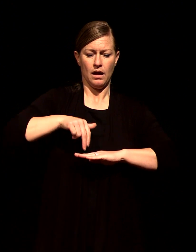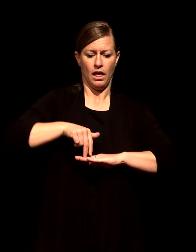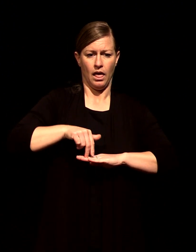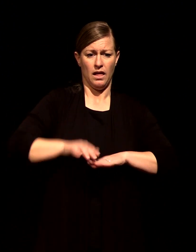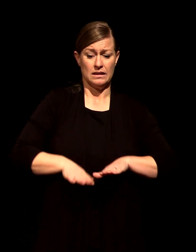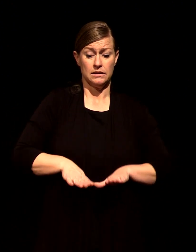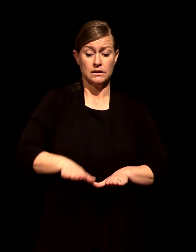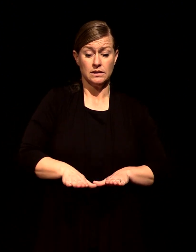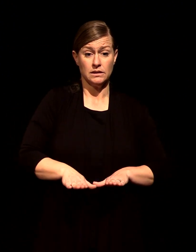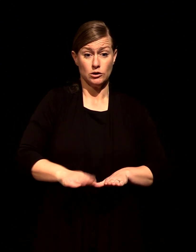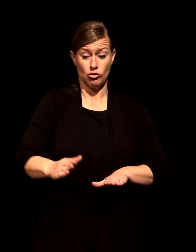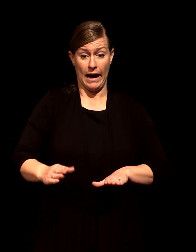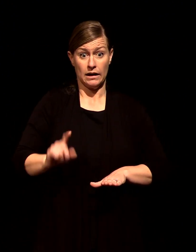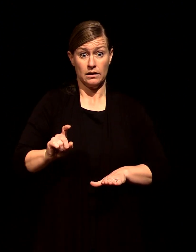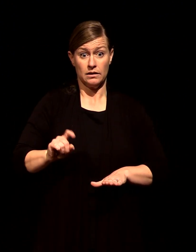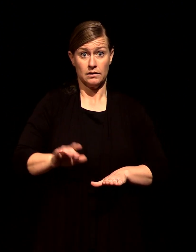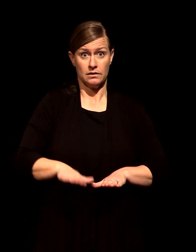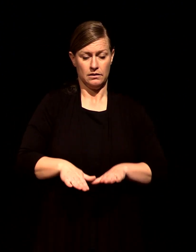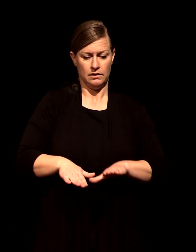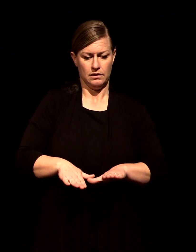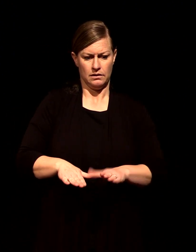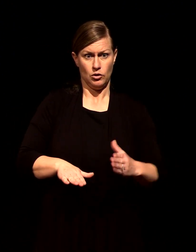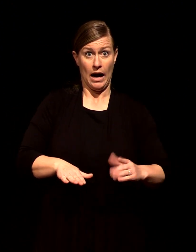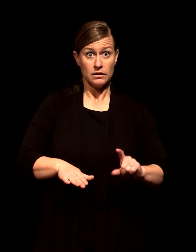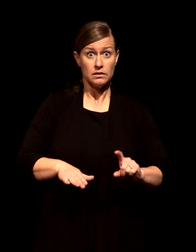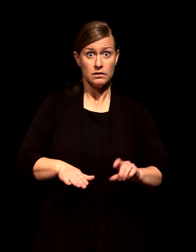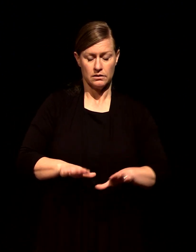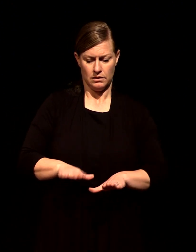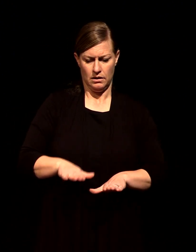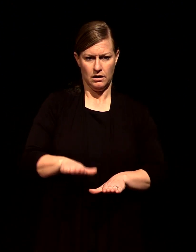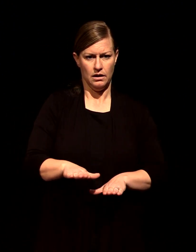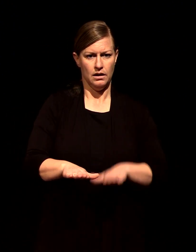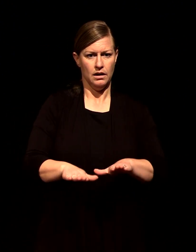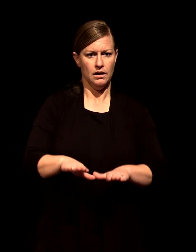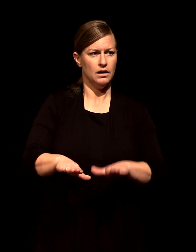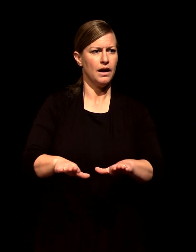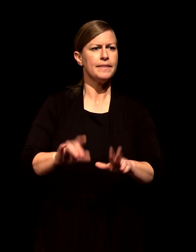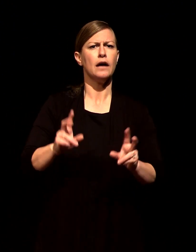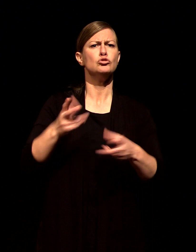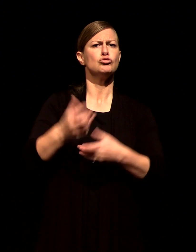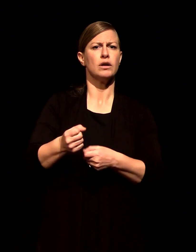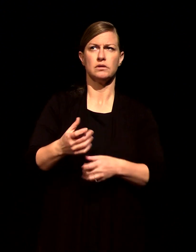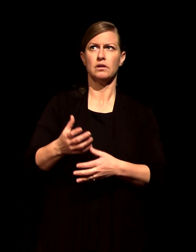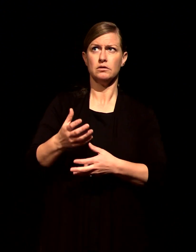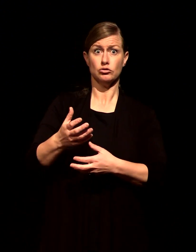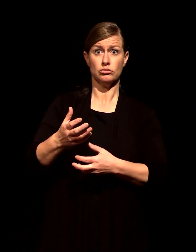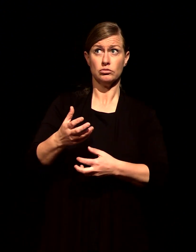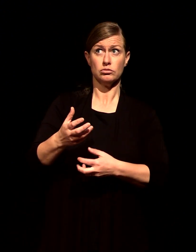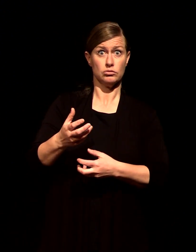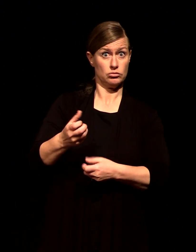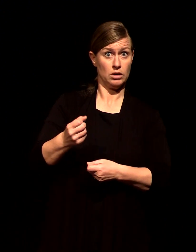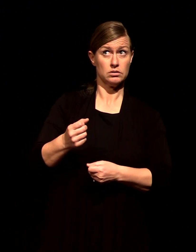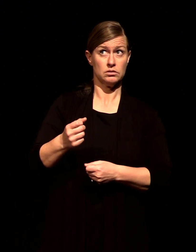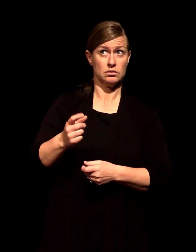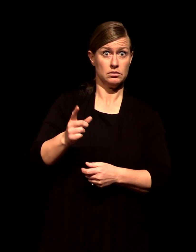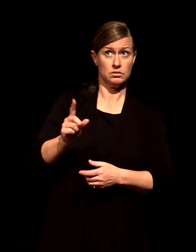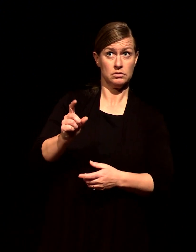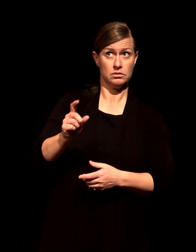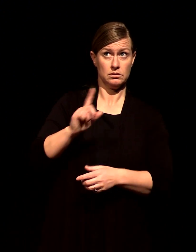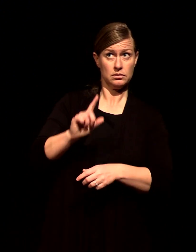of the the hand of Jesus but church the sacrifice of Jesus the